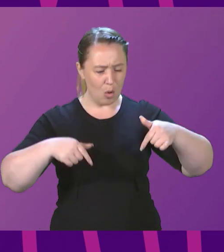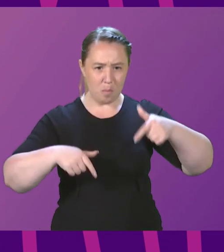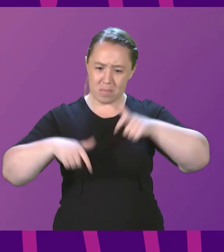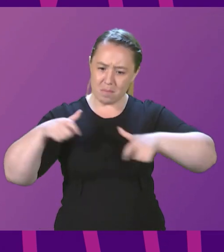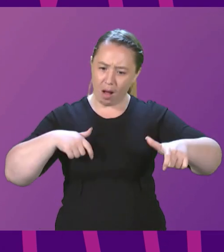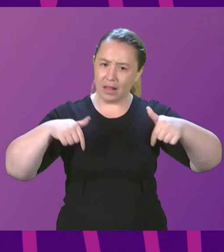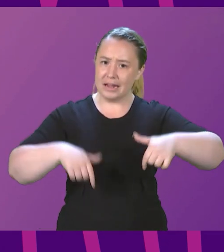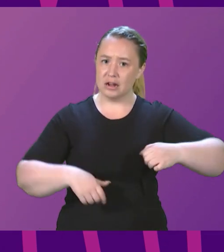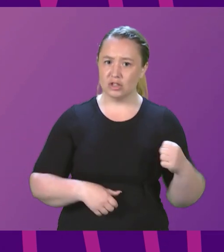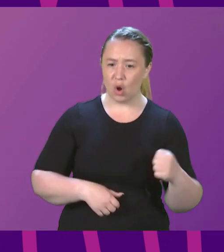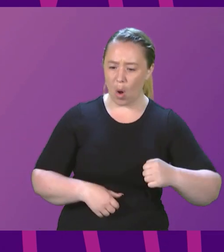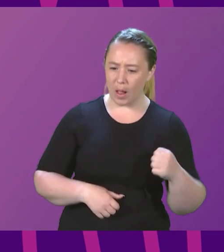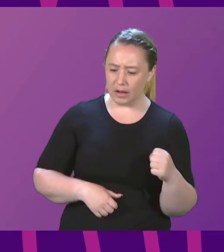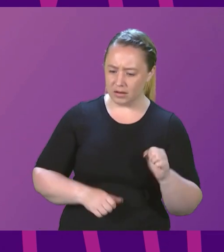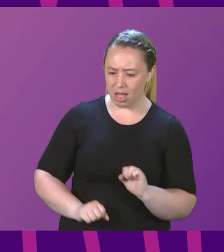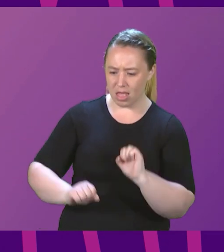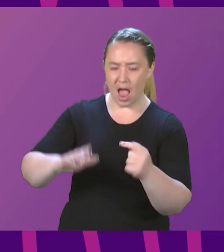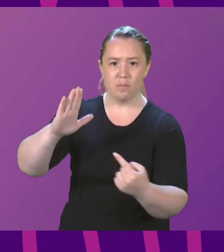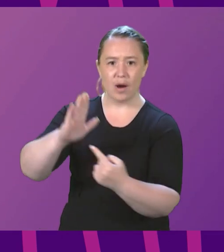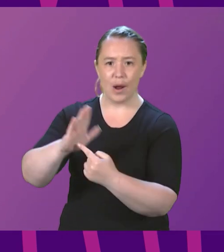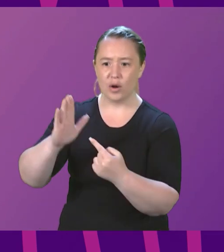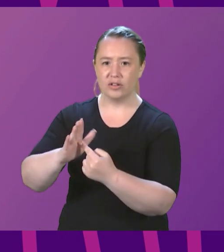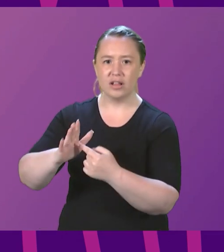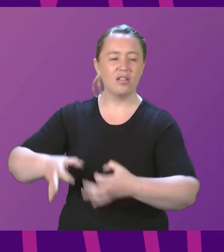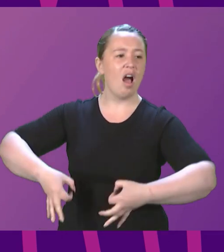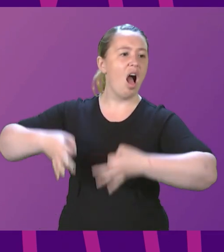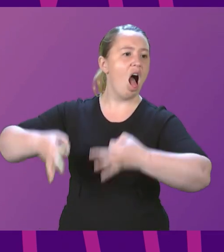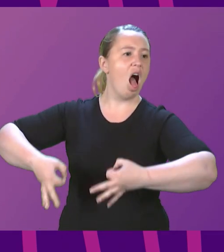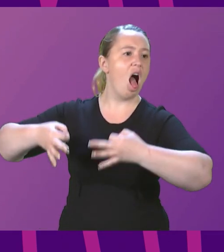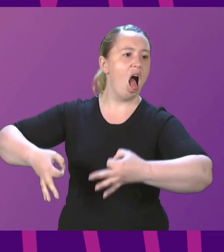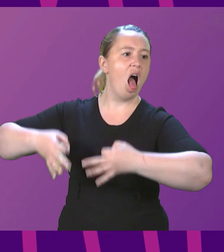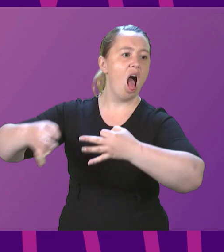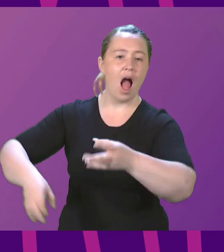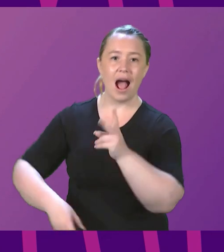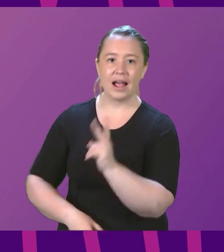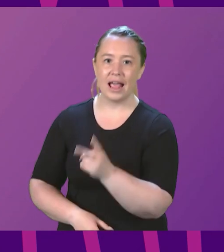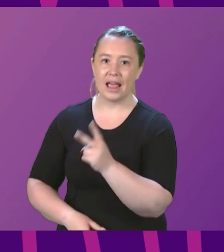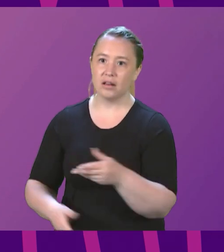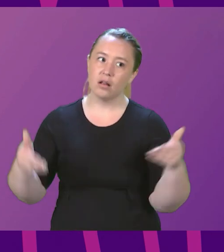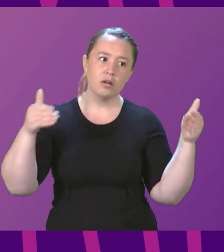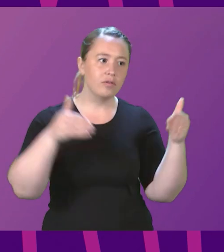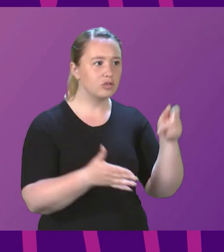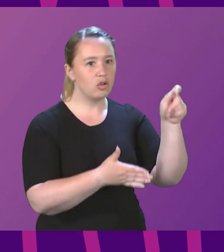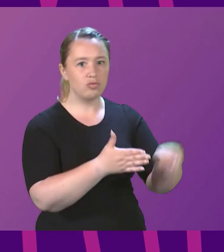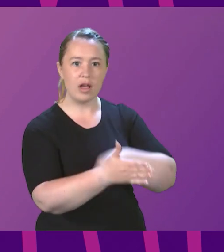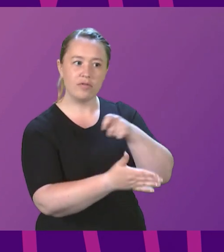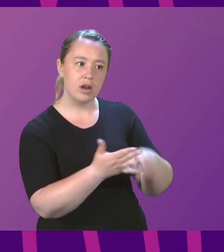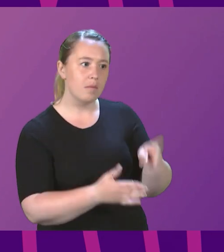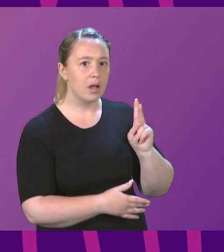priorities be put on the back burner for another divisive, damaging independence referendum?